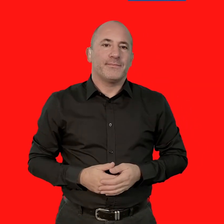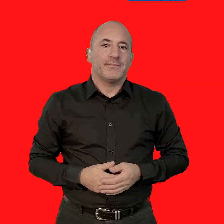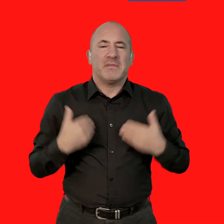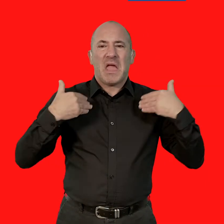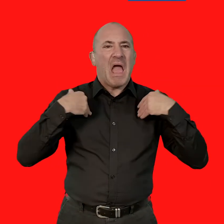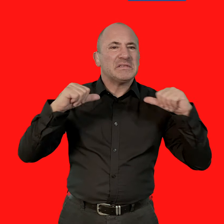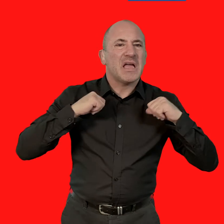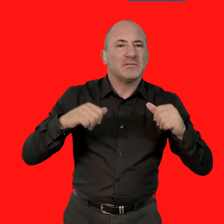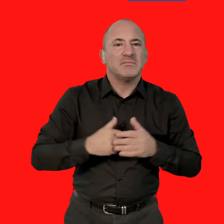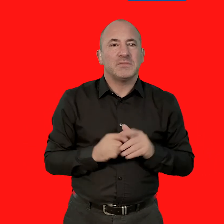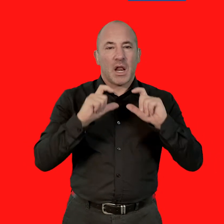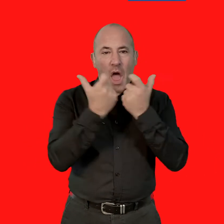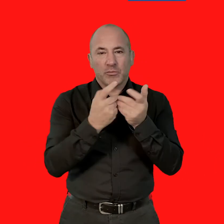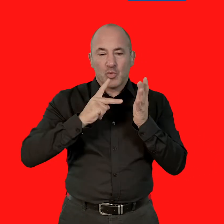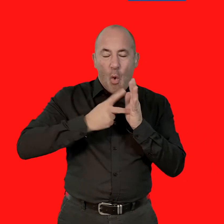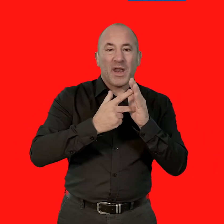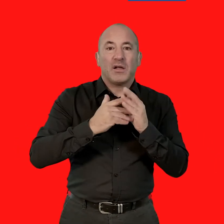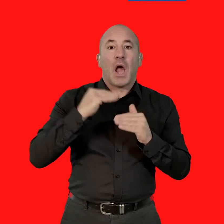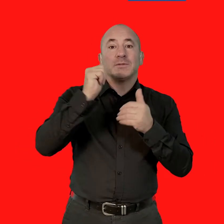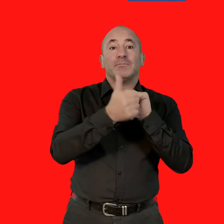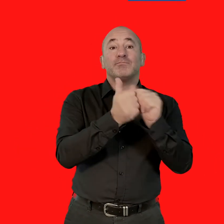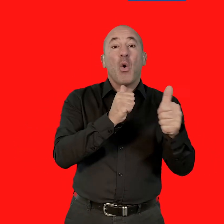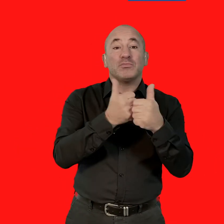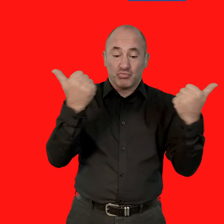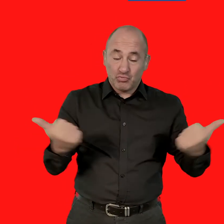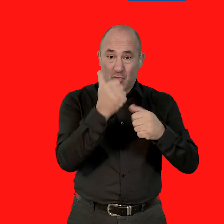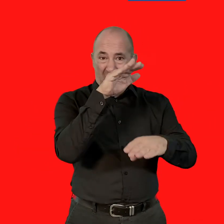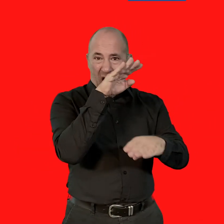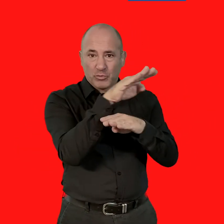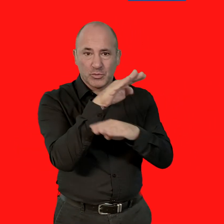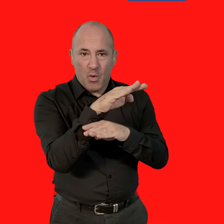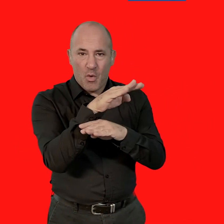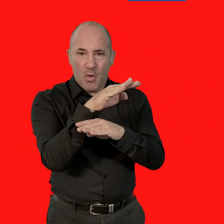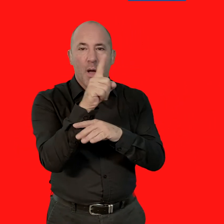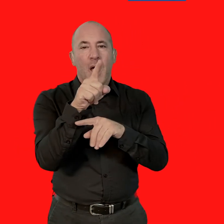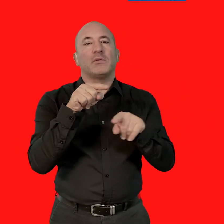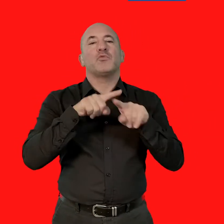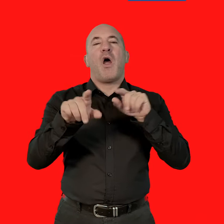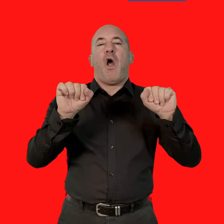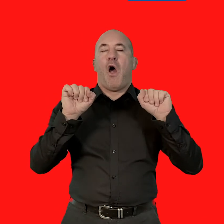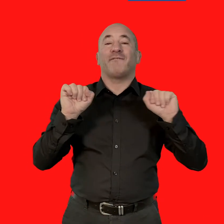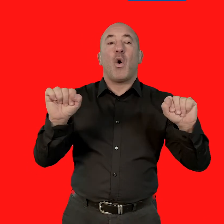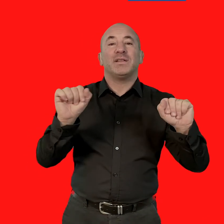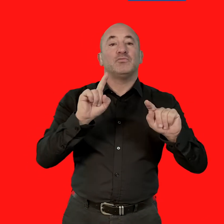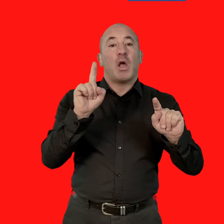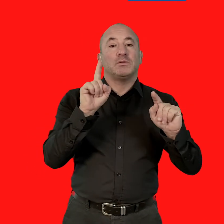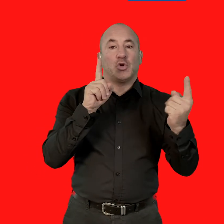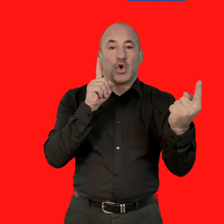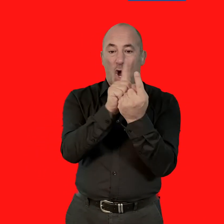Exercise. Classes and organised adult sport can take place outdoors, but people should avoid